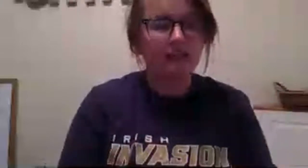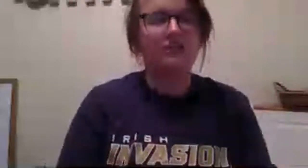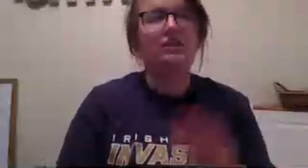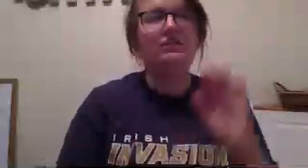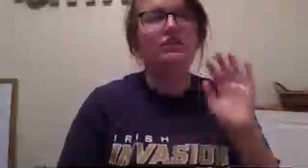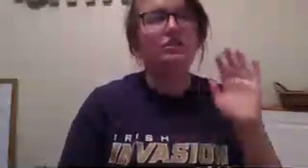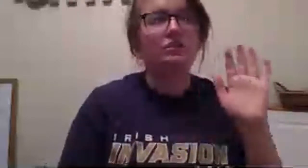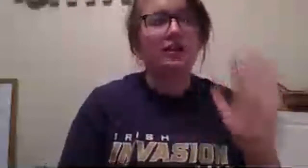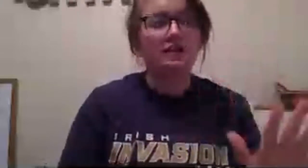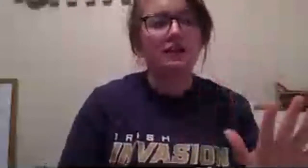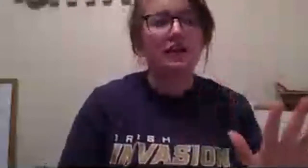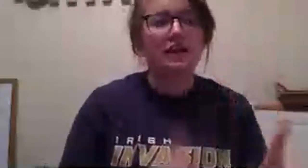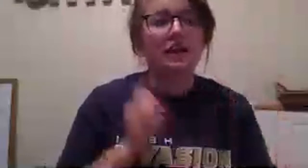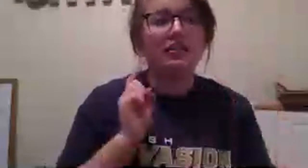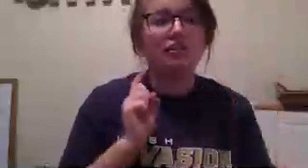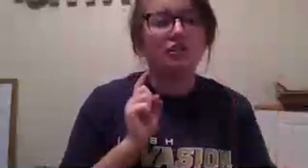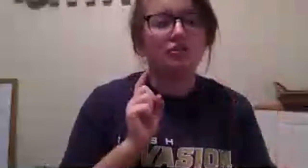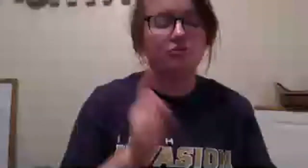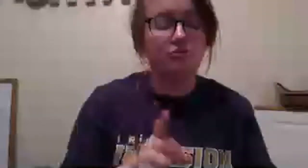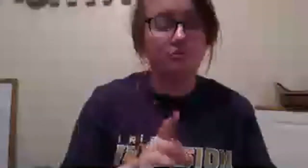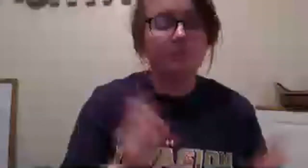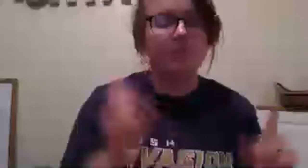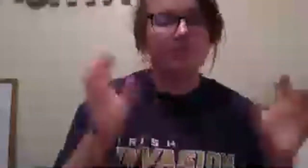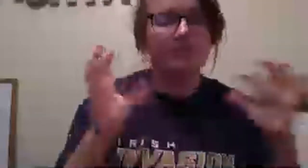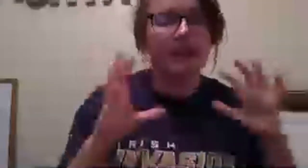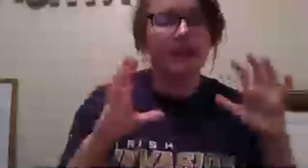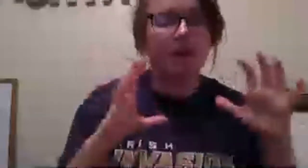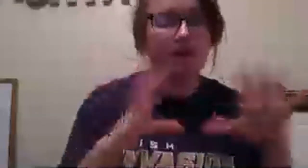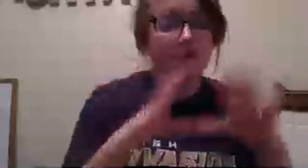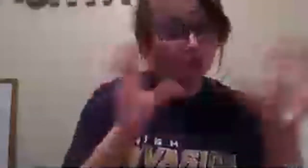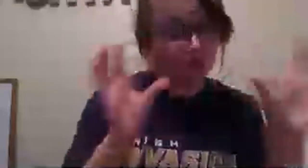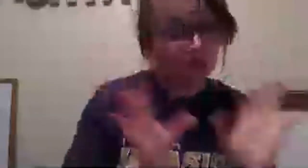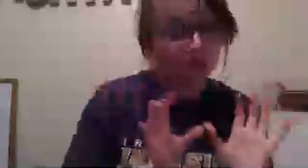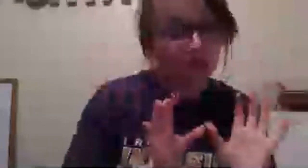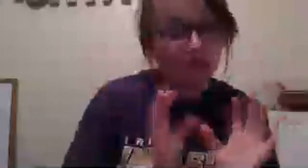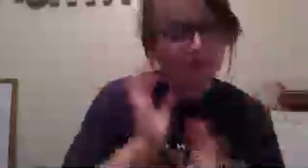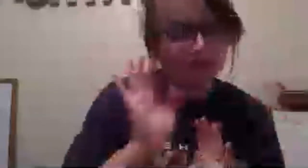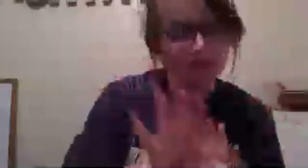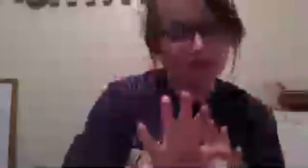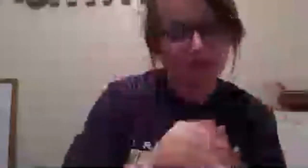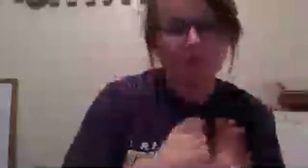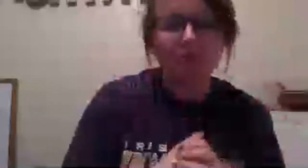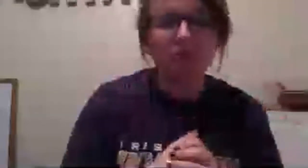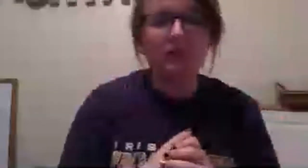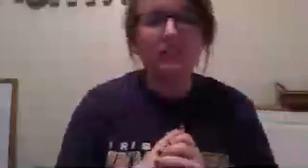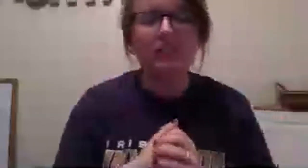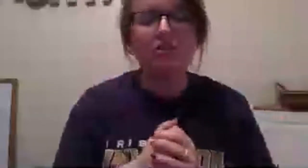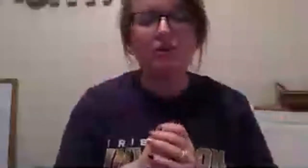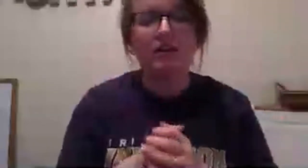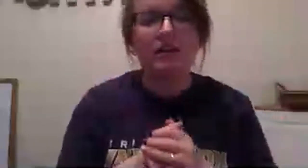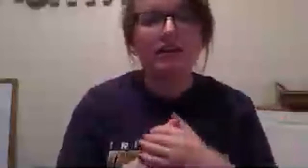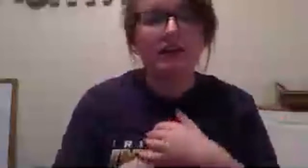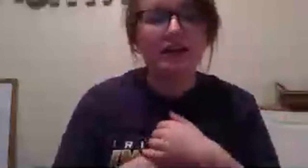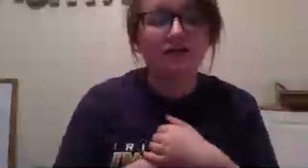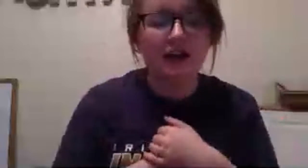to the life night and to zoom and i will make a picture and put on our story so you guys can join in and invite your friends